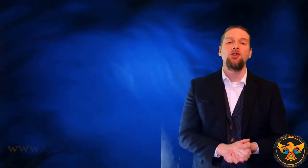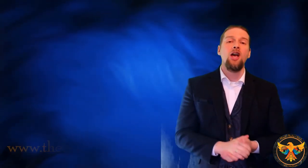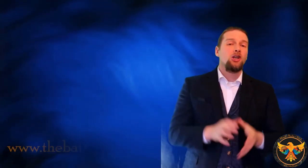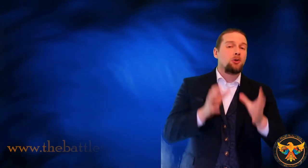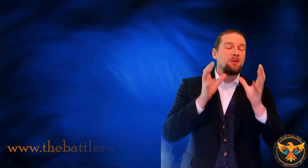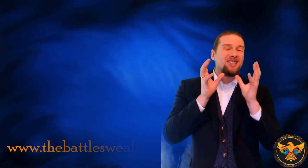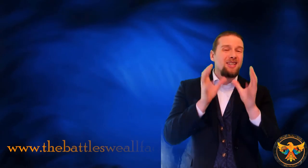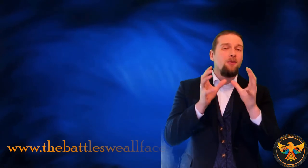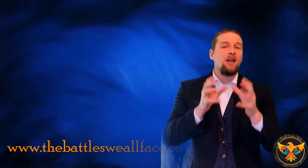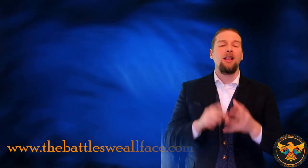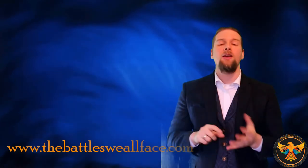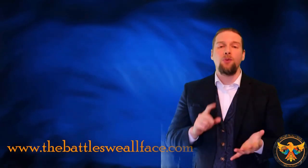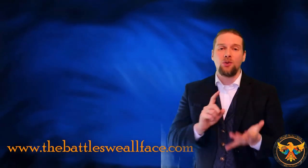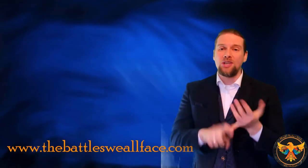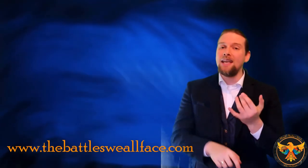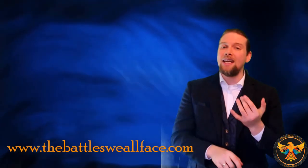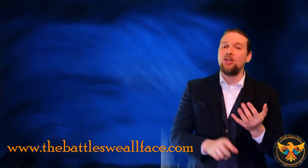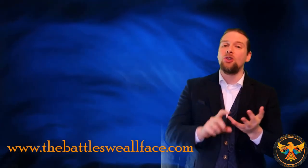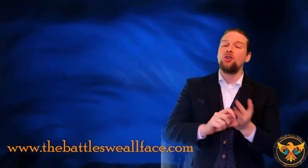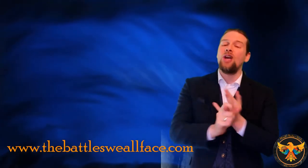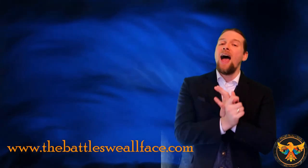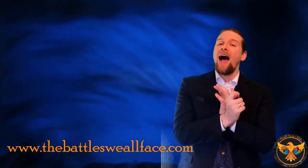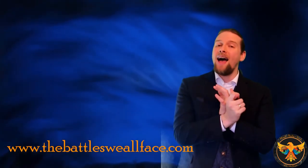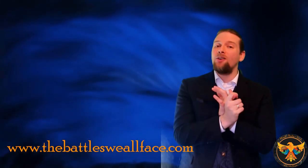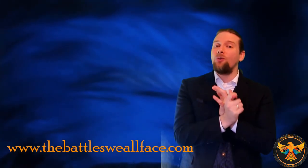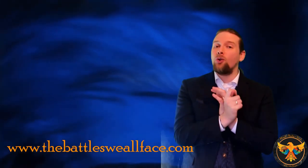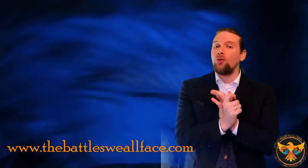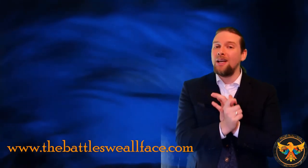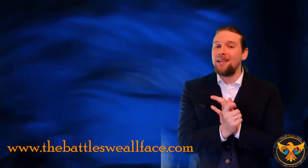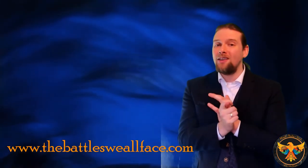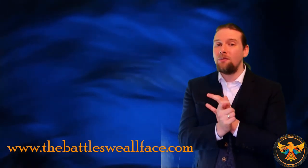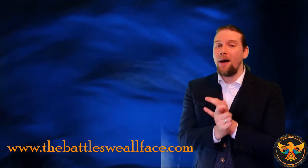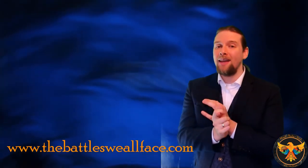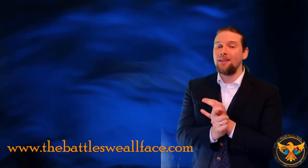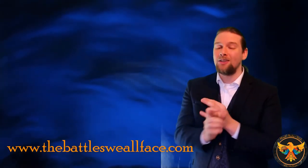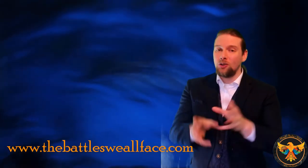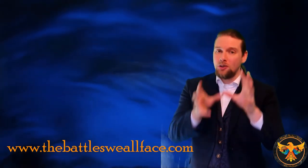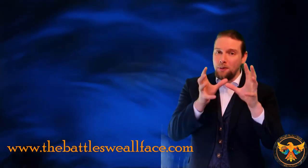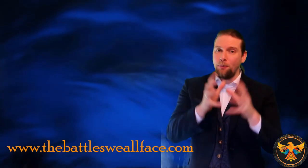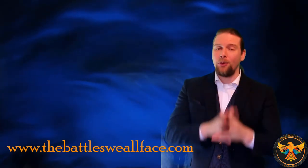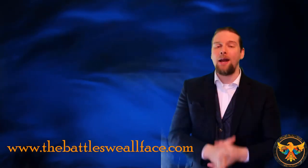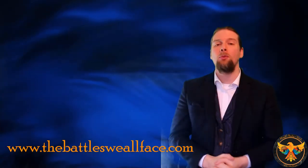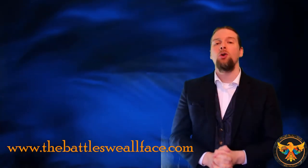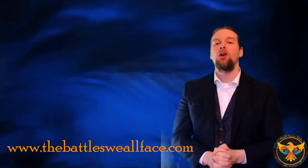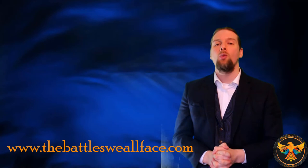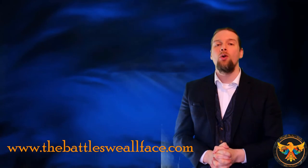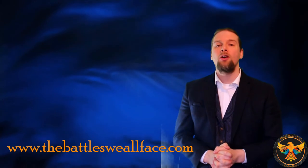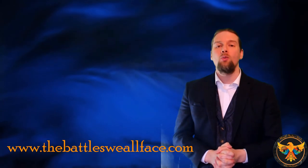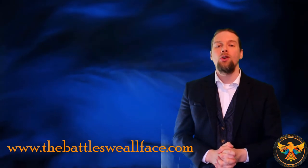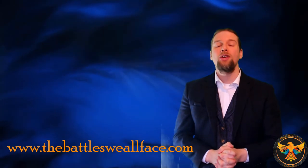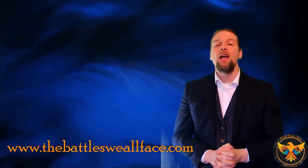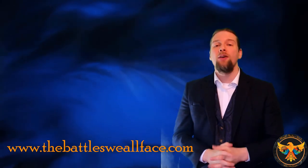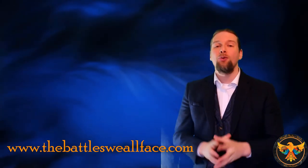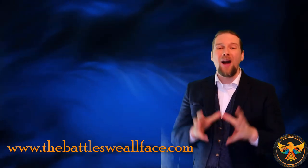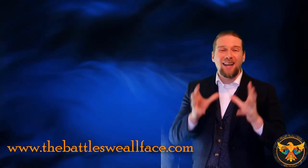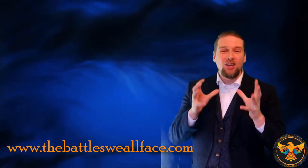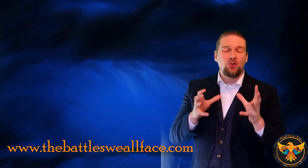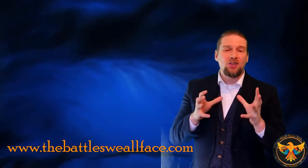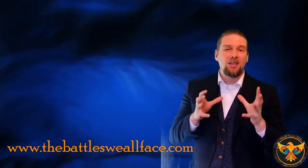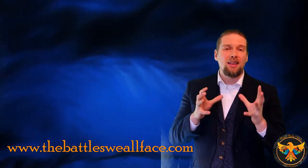specifically for teenagers and for creative minds. Those are the people that I'm looking at working with. If you are interested in